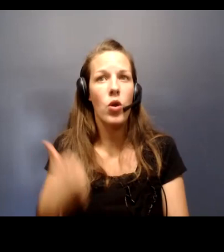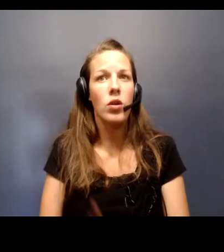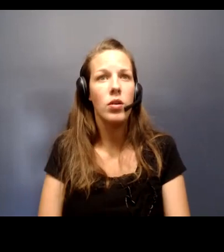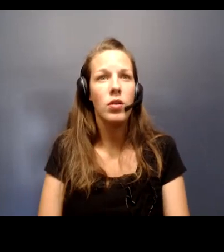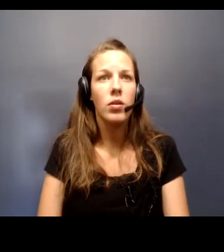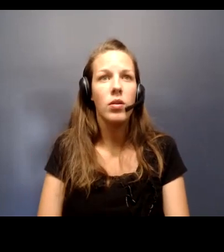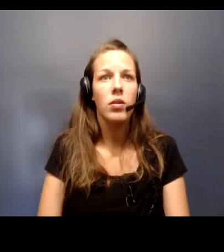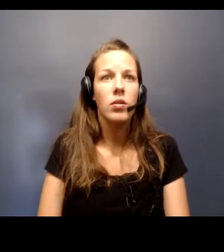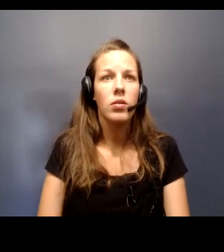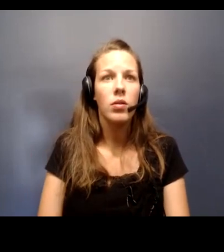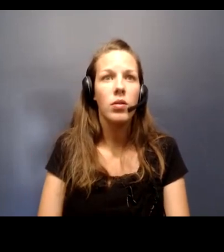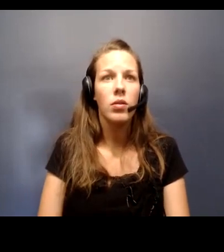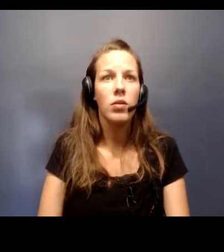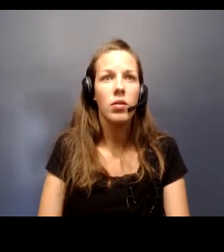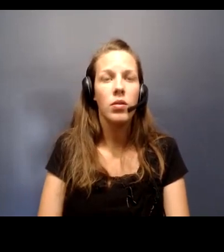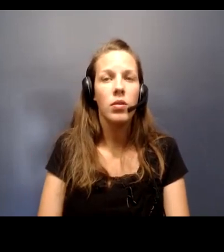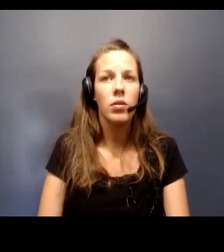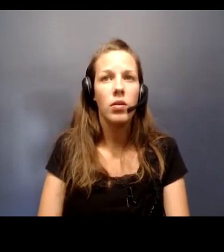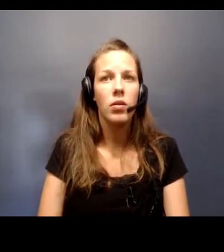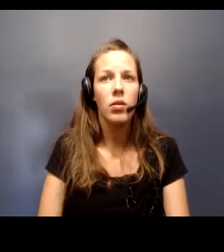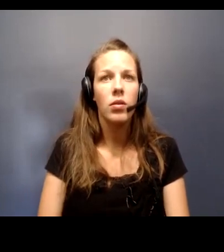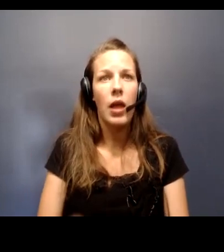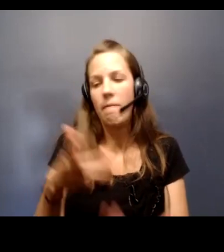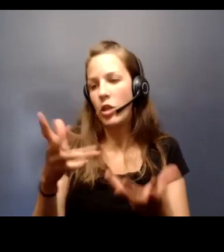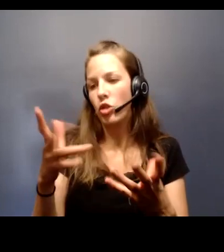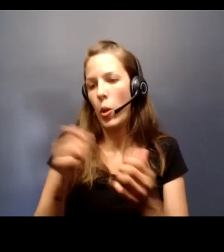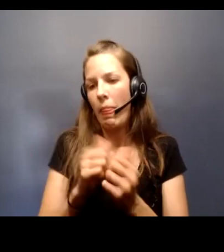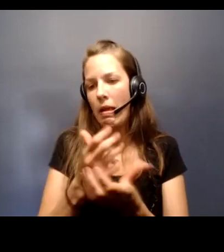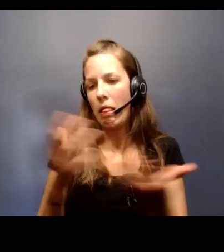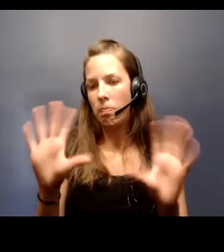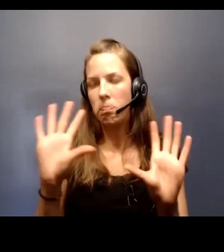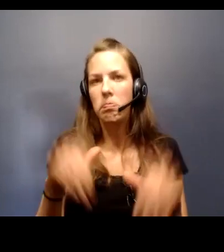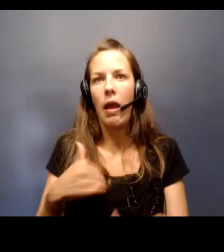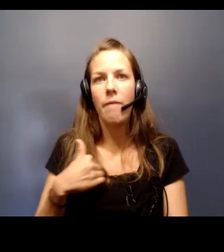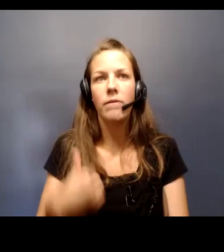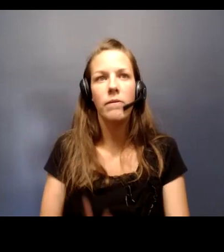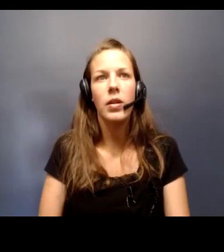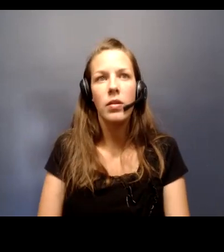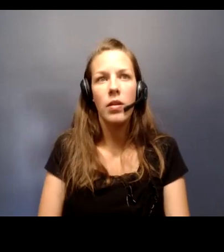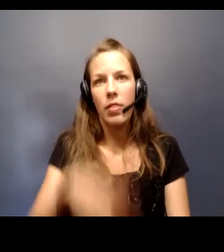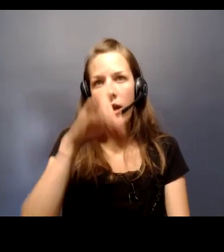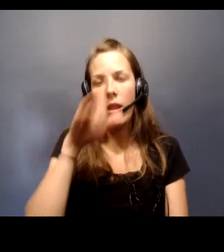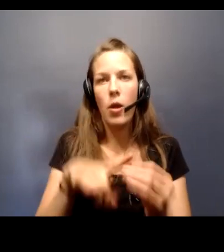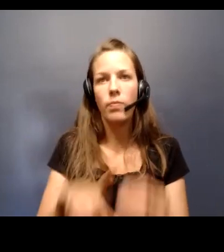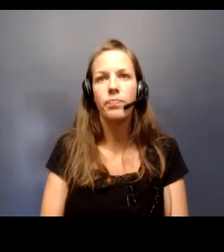No, that's, I think I'm done with anything that I have thought about.